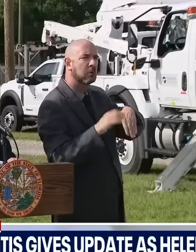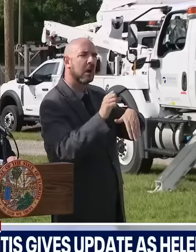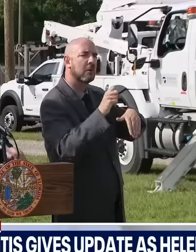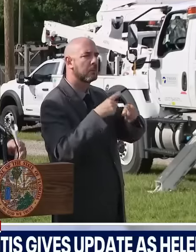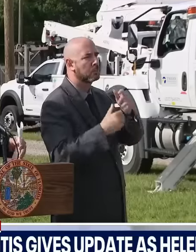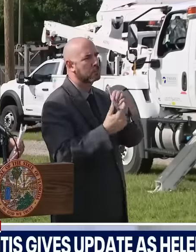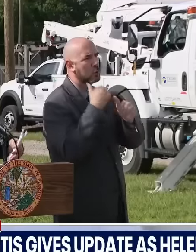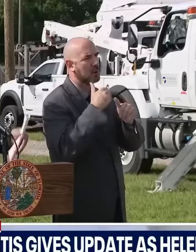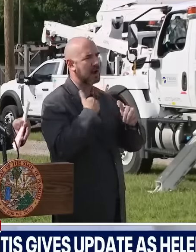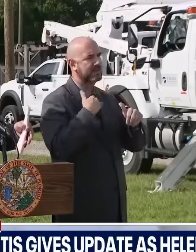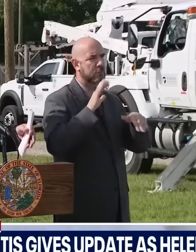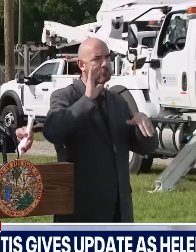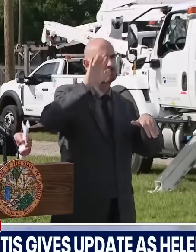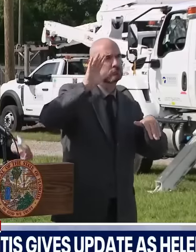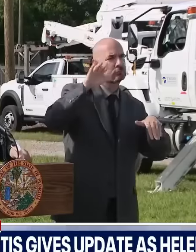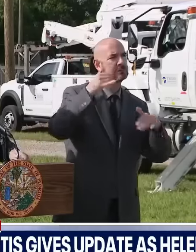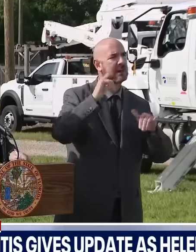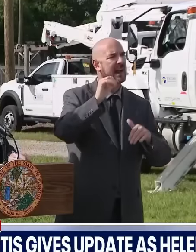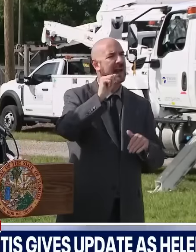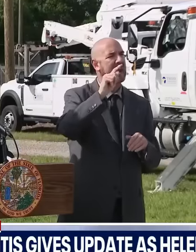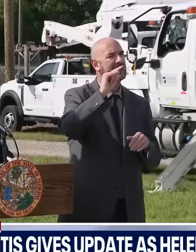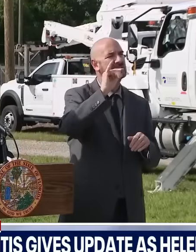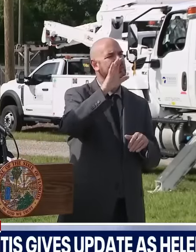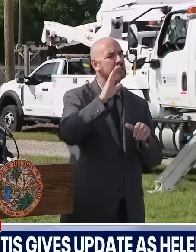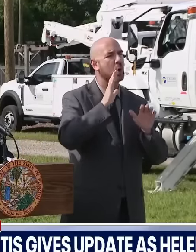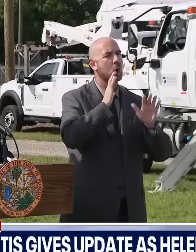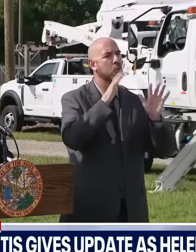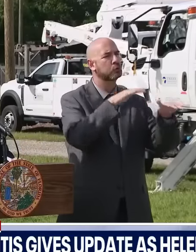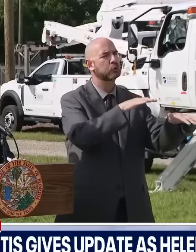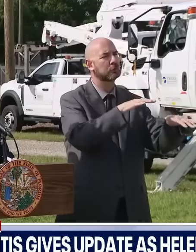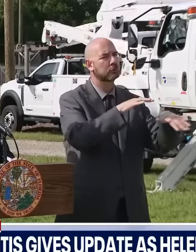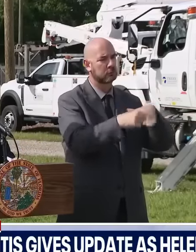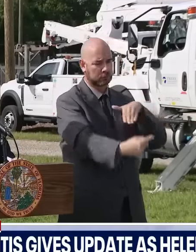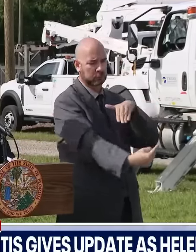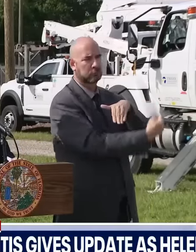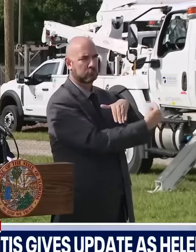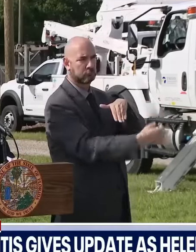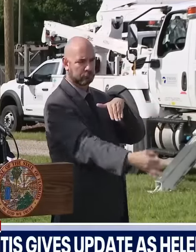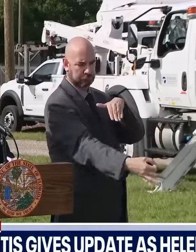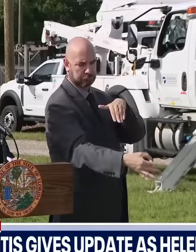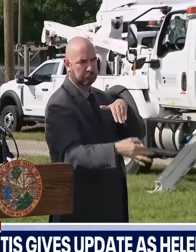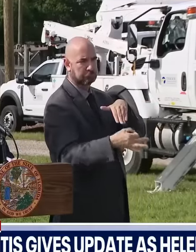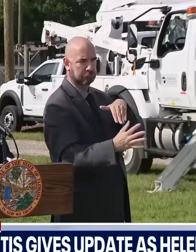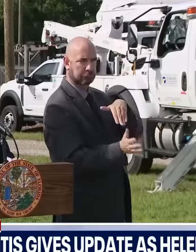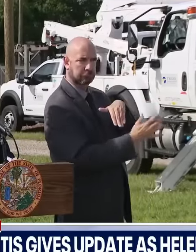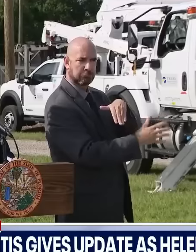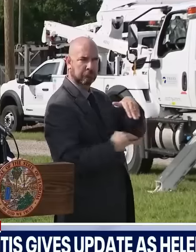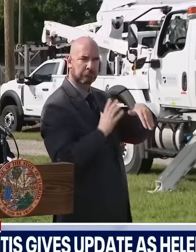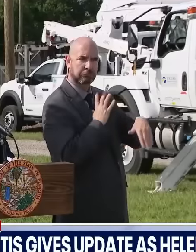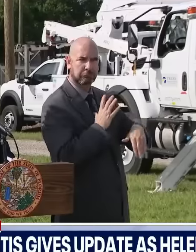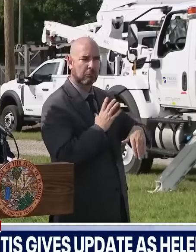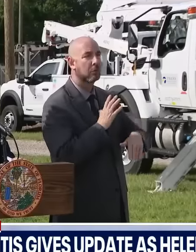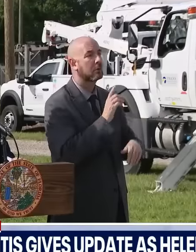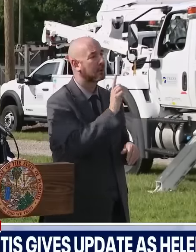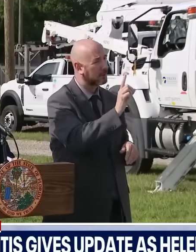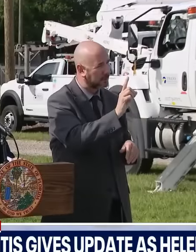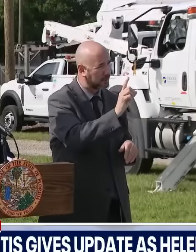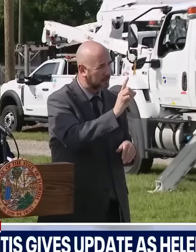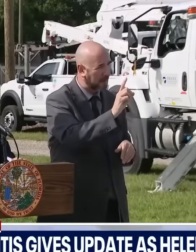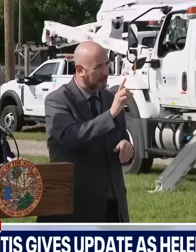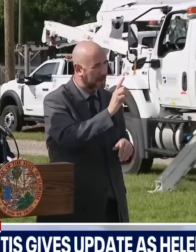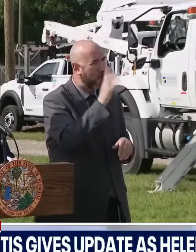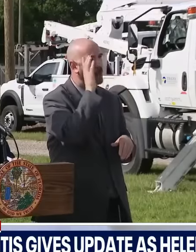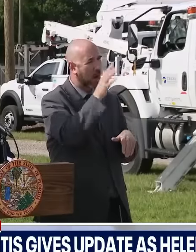So you're going to see the more violent side of the storm is going to whip up surge. It's going to produce high